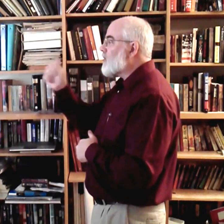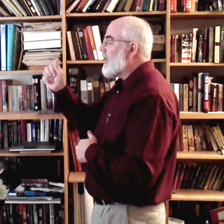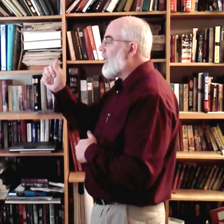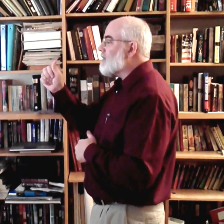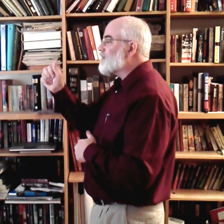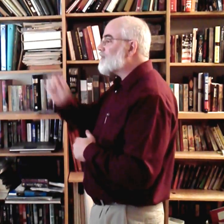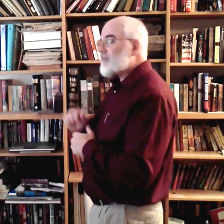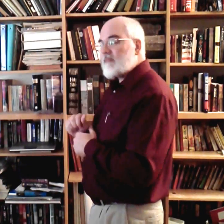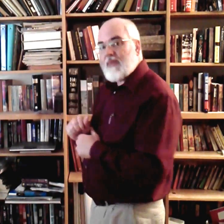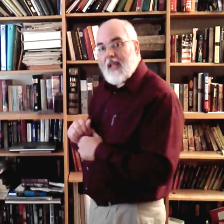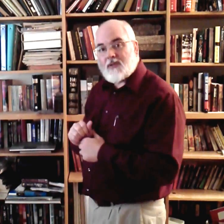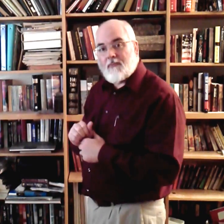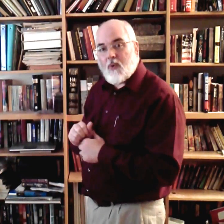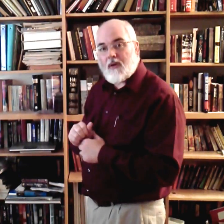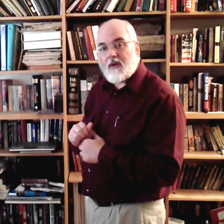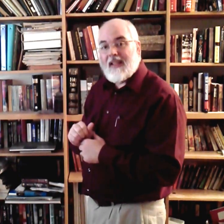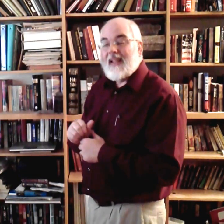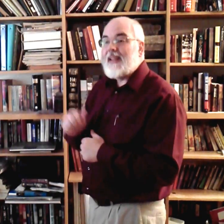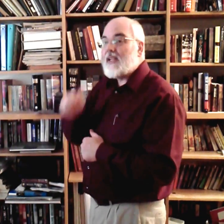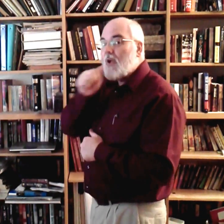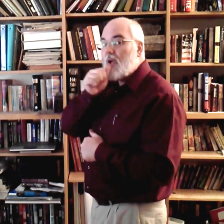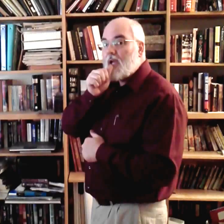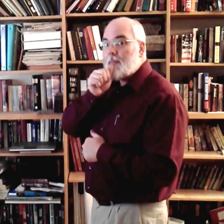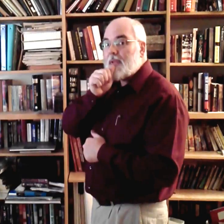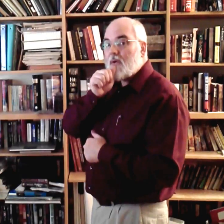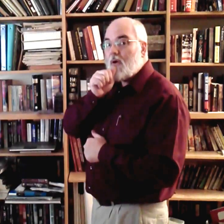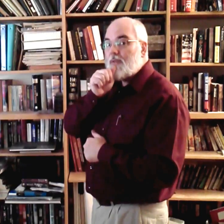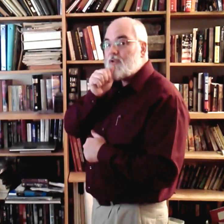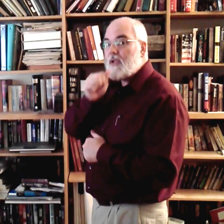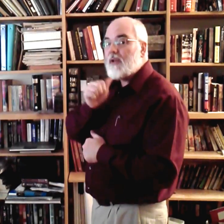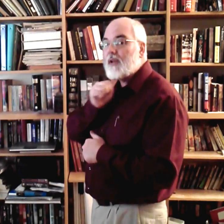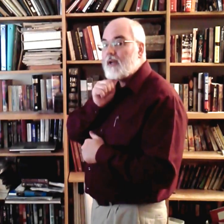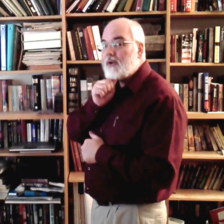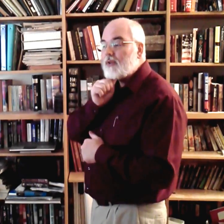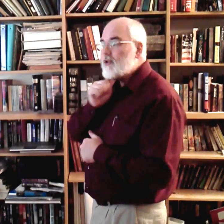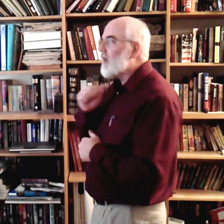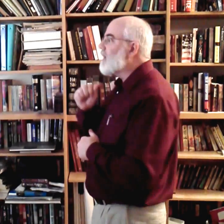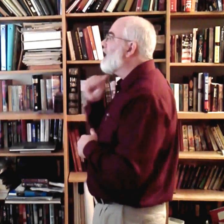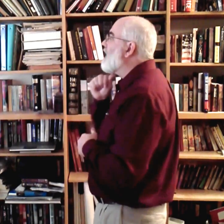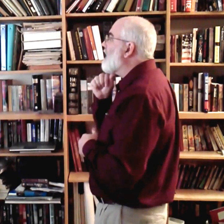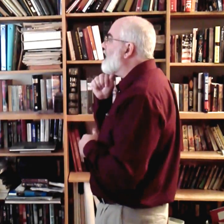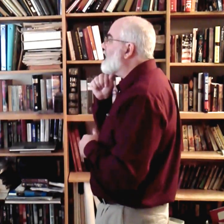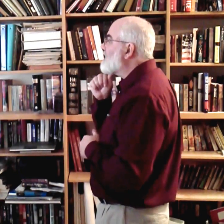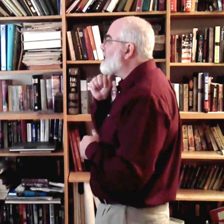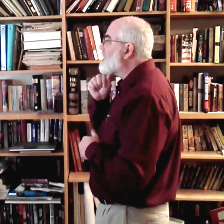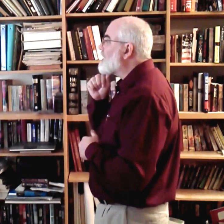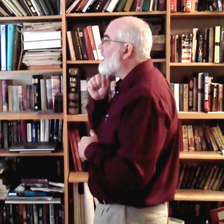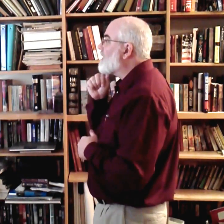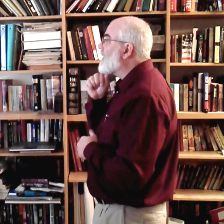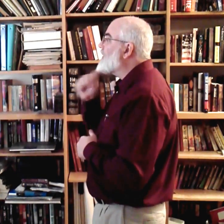out. Now, it's important that it's up here on the chin, not under the chin. This is the sign for not.